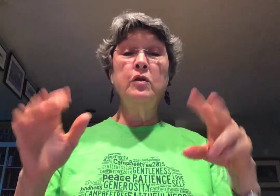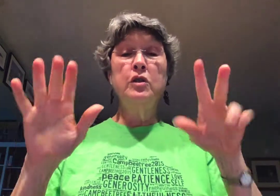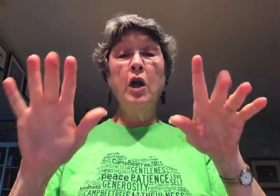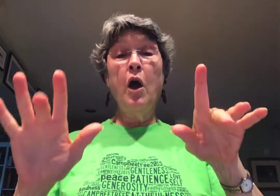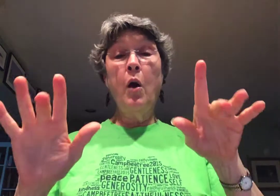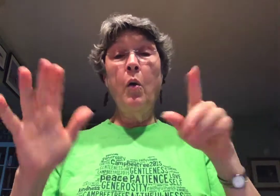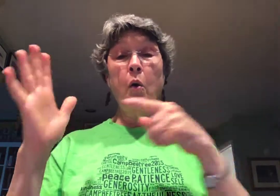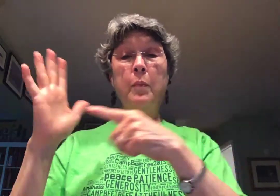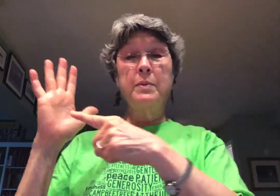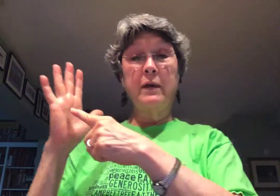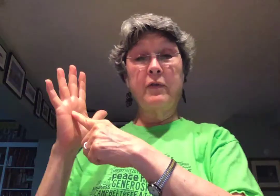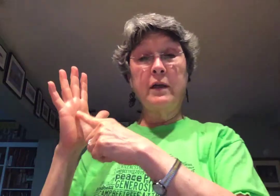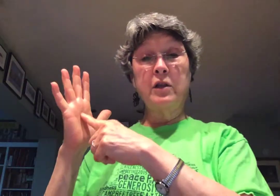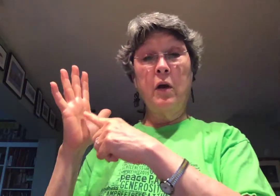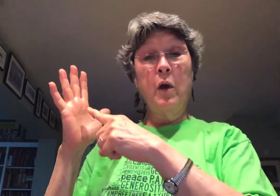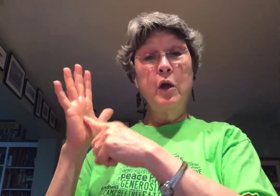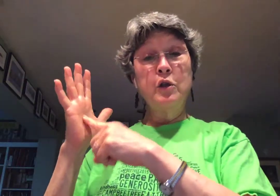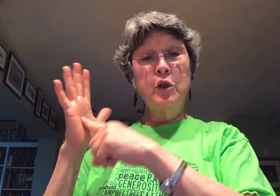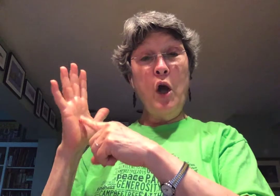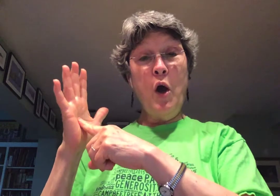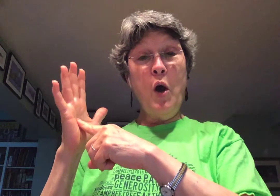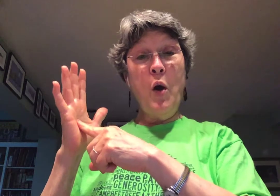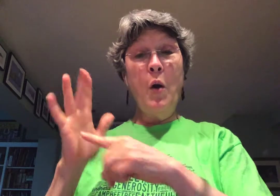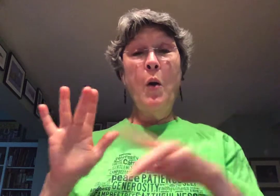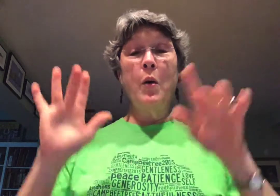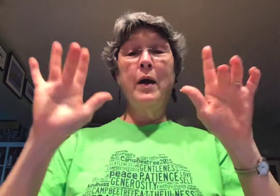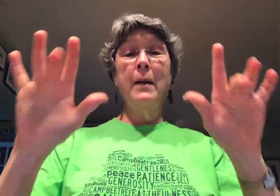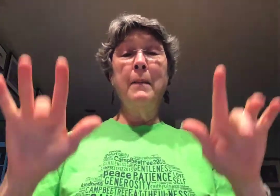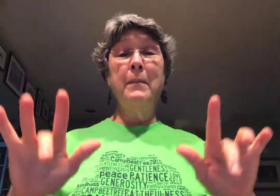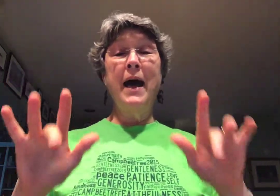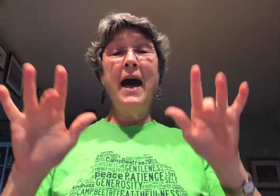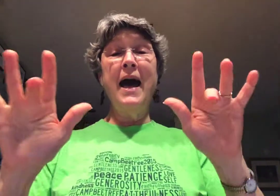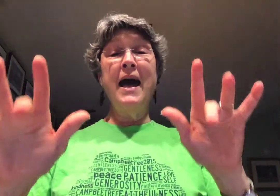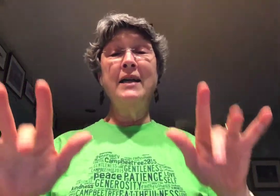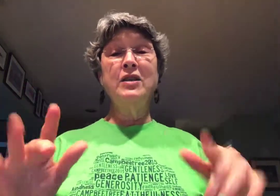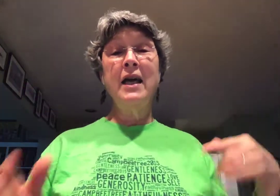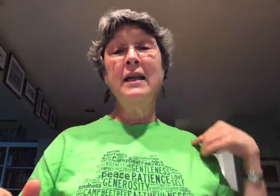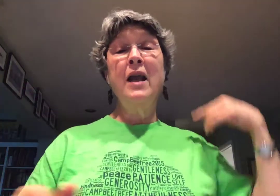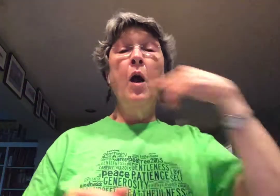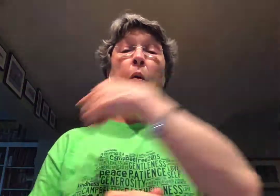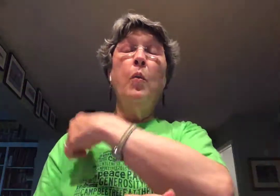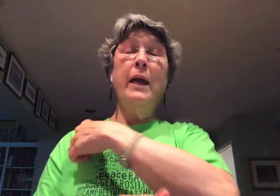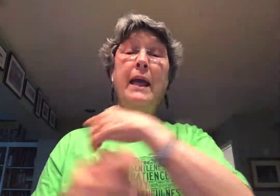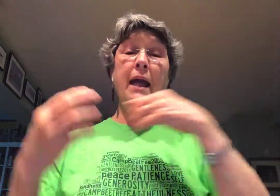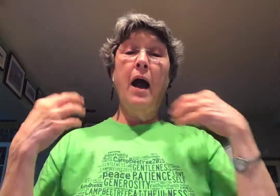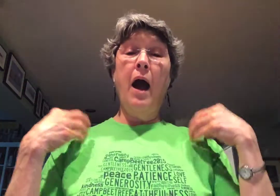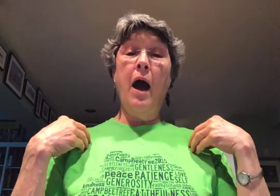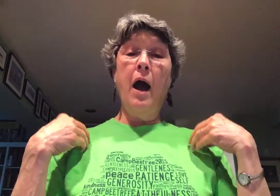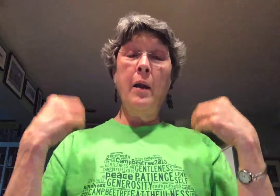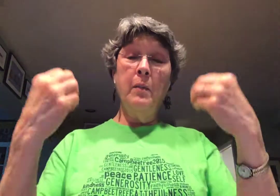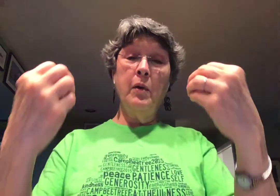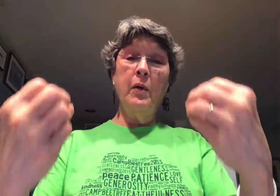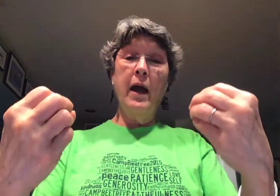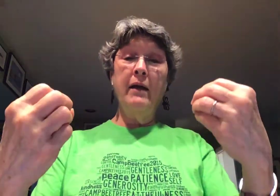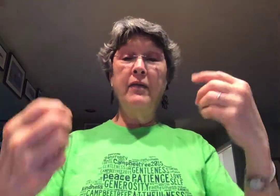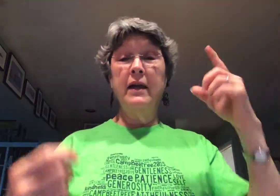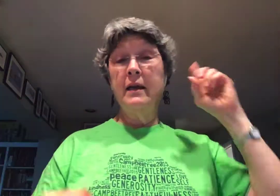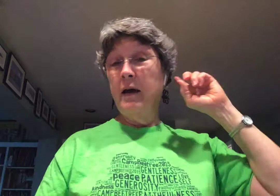show. Oops. I forgot show. Show compassion. We are brave enough